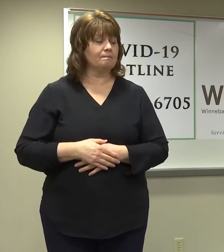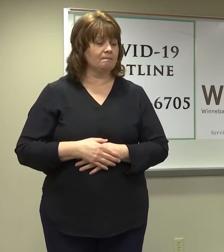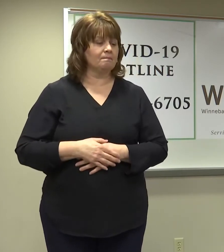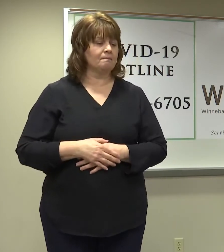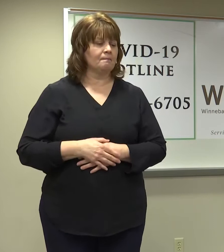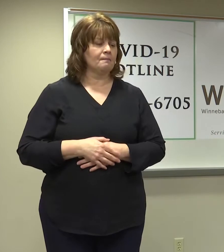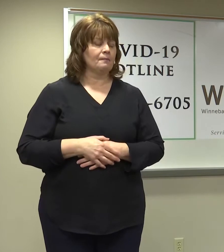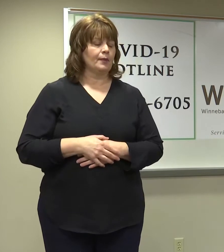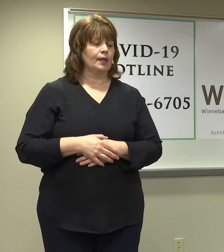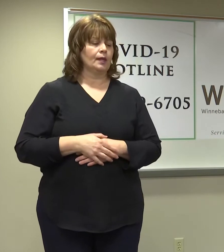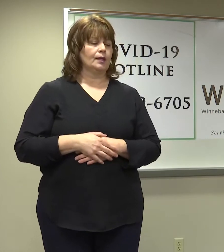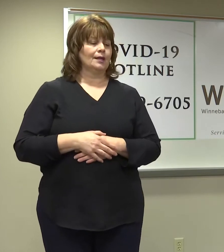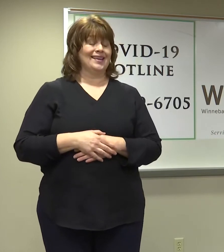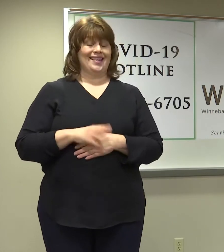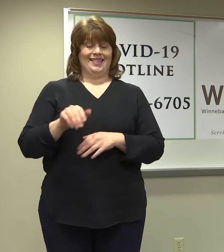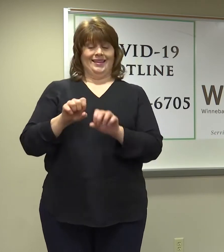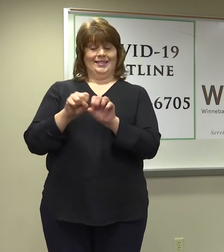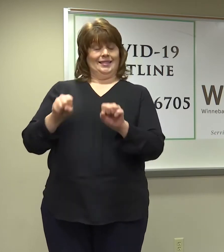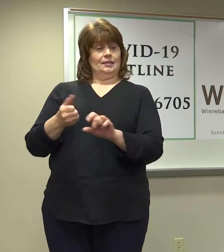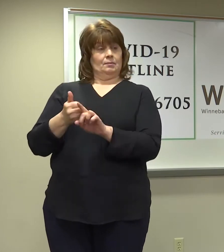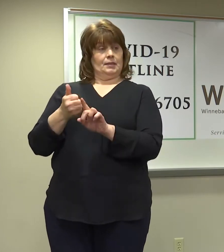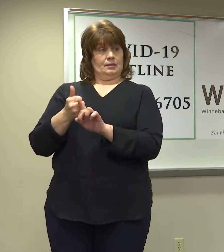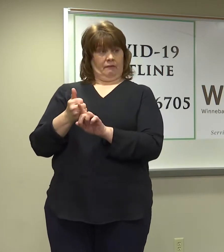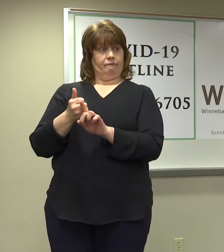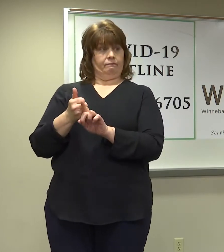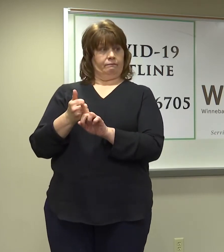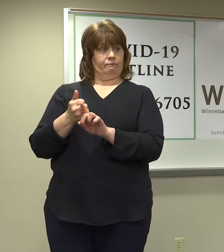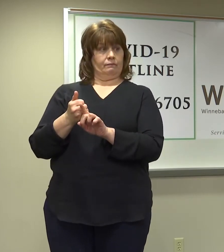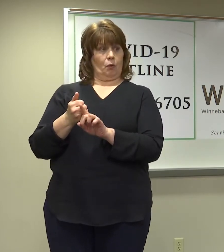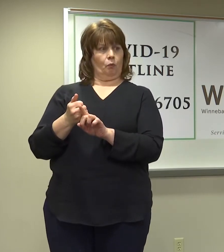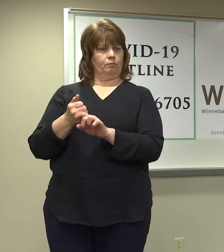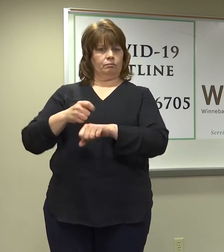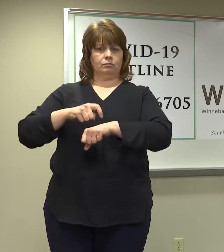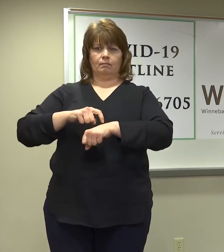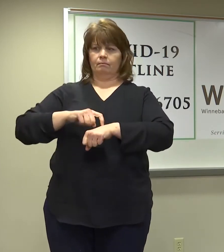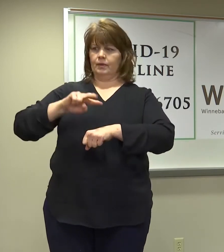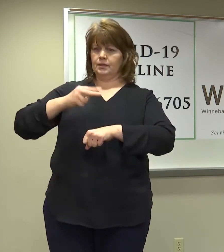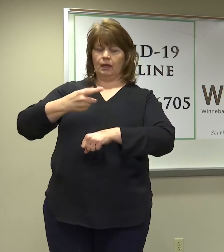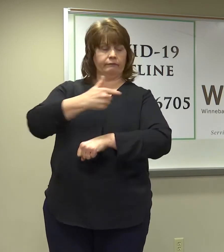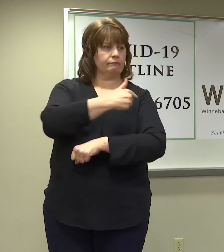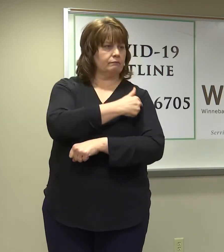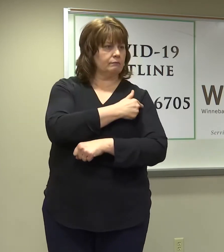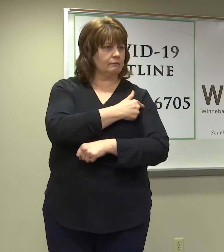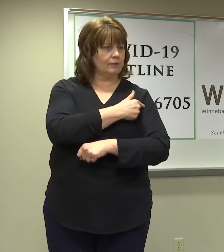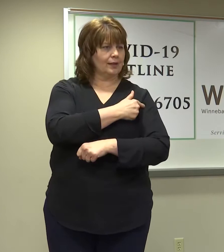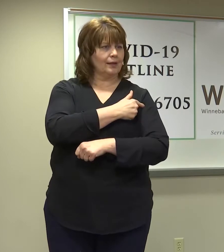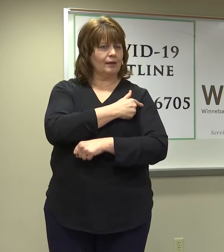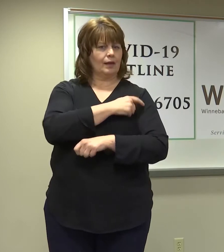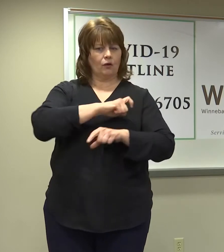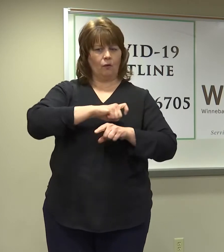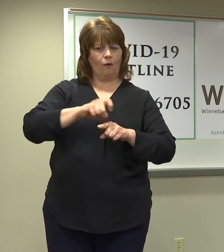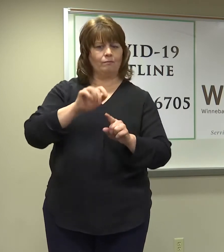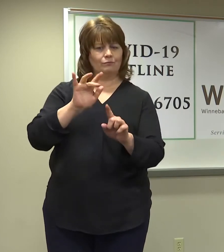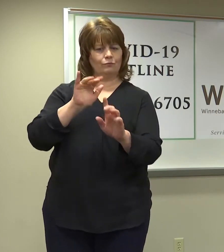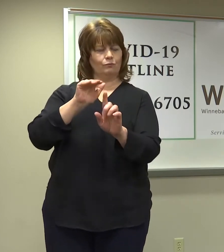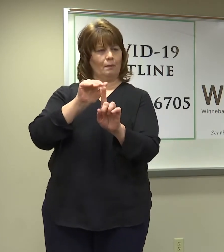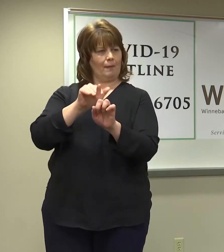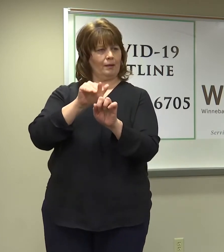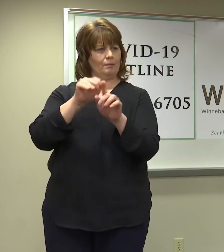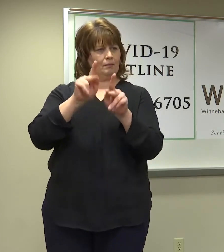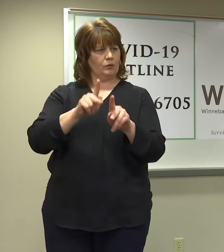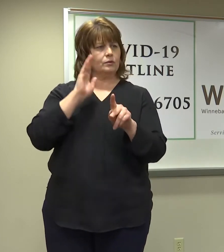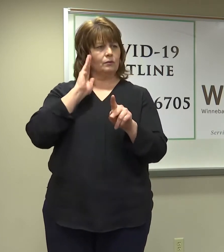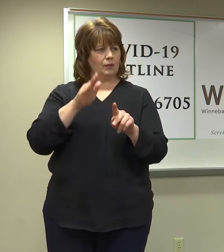It will also then remind them of their second vaccination in the series. So we learn about Moderna being 28 days,